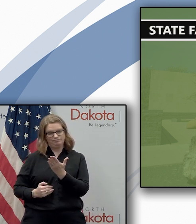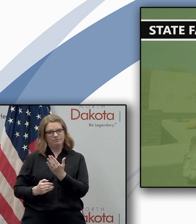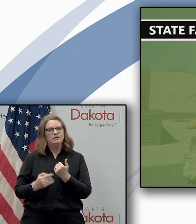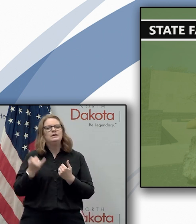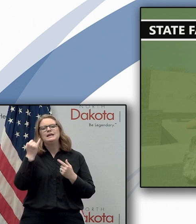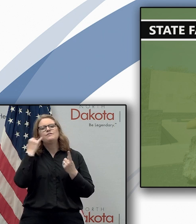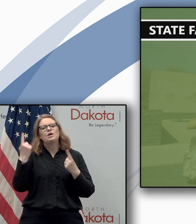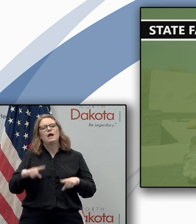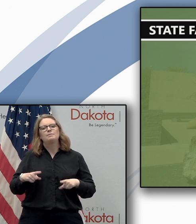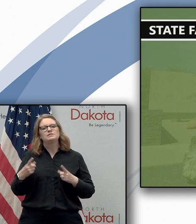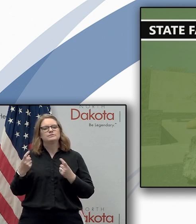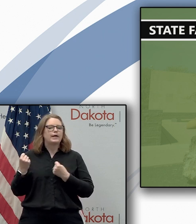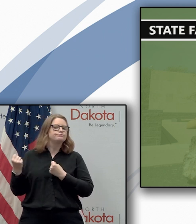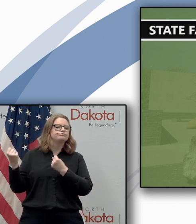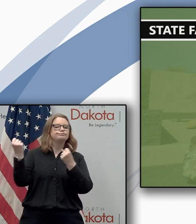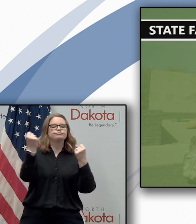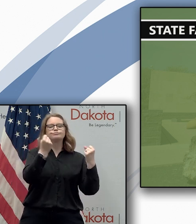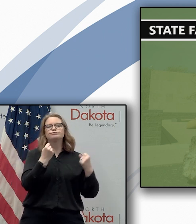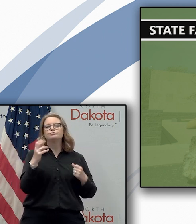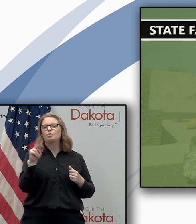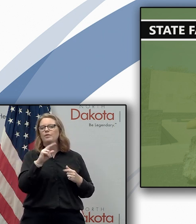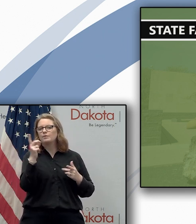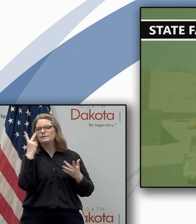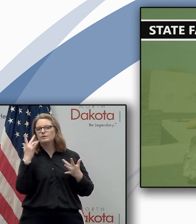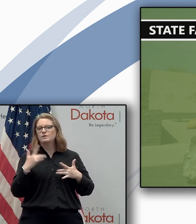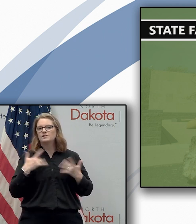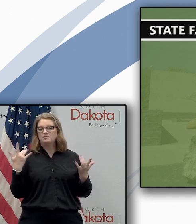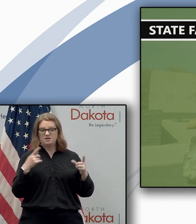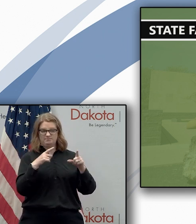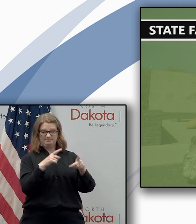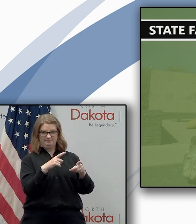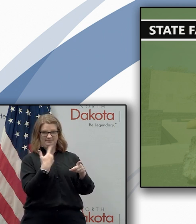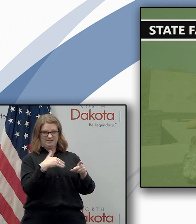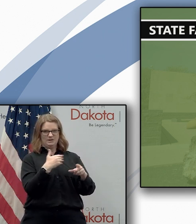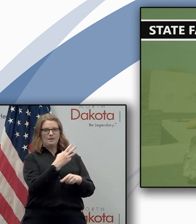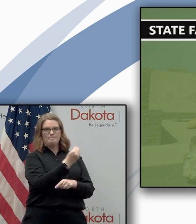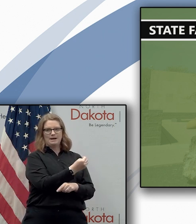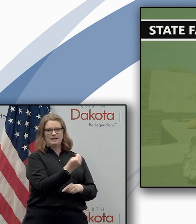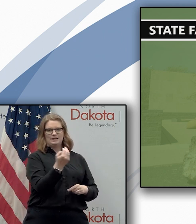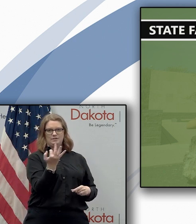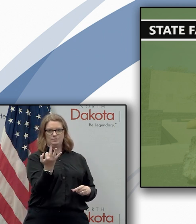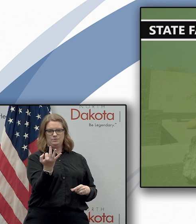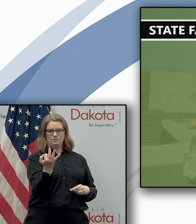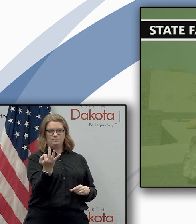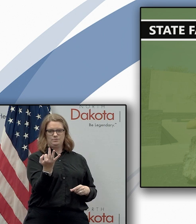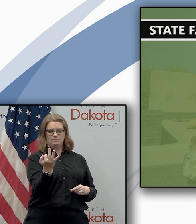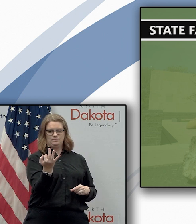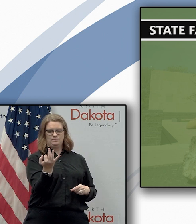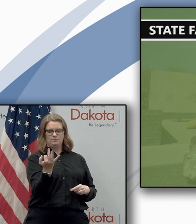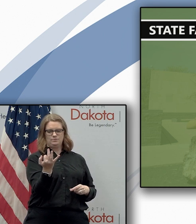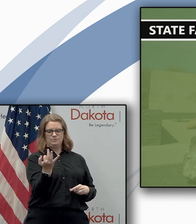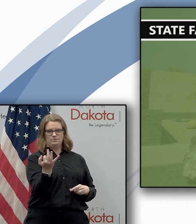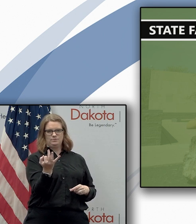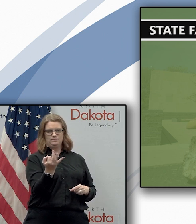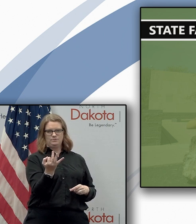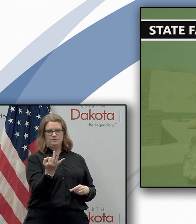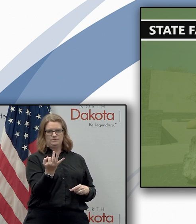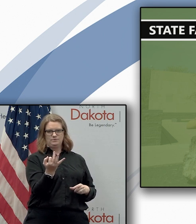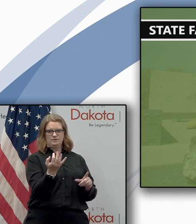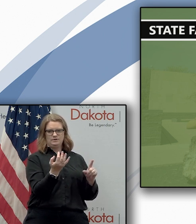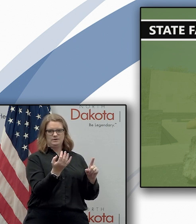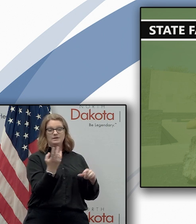around north dakota this summer again open uh monday through through uh through through